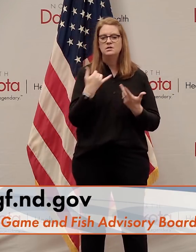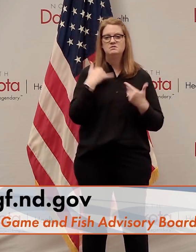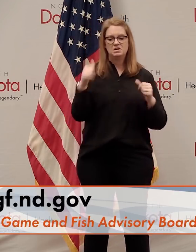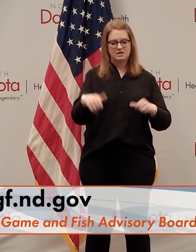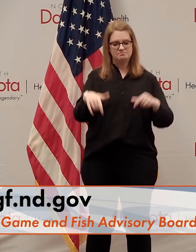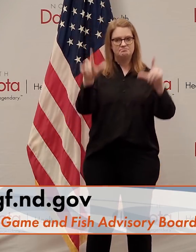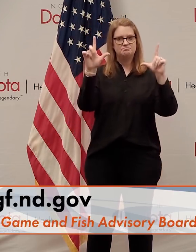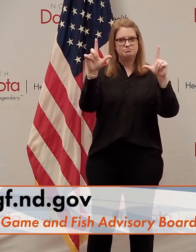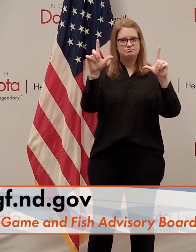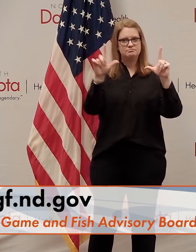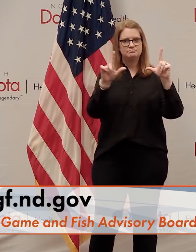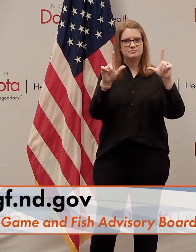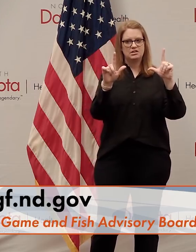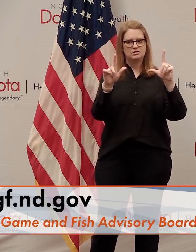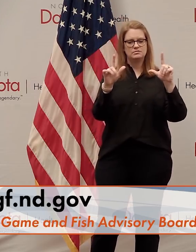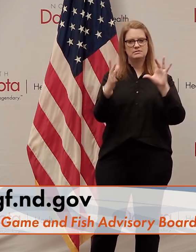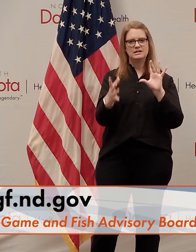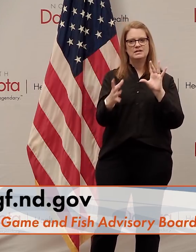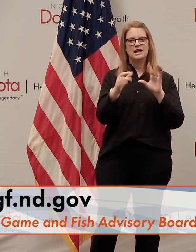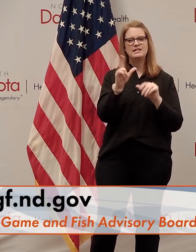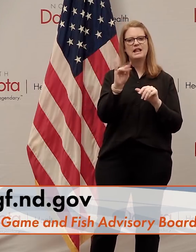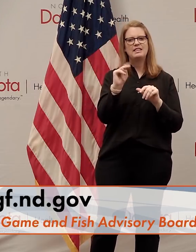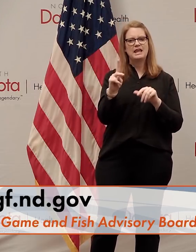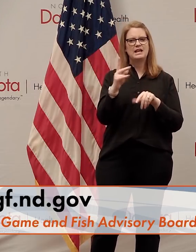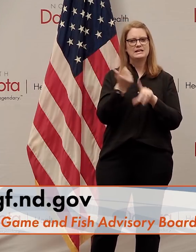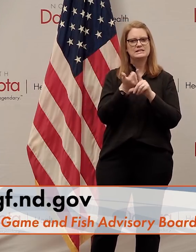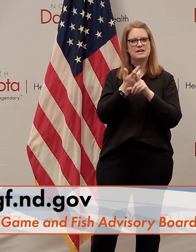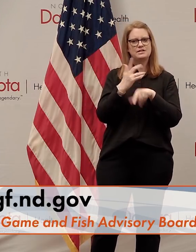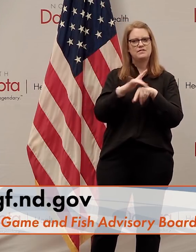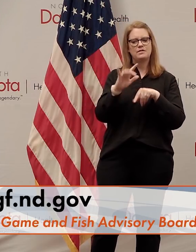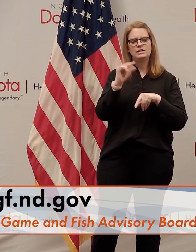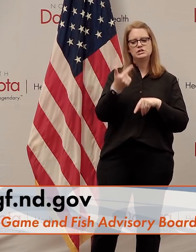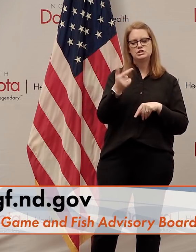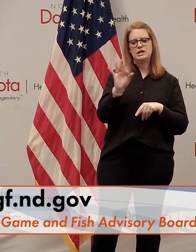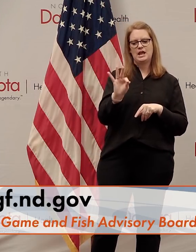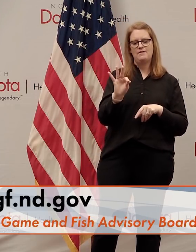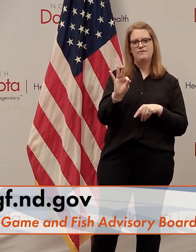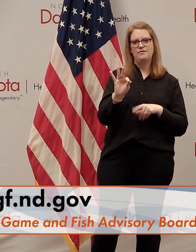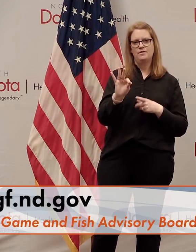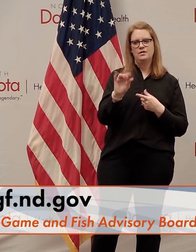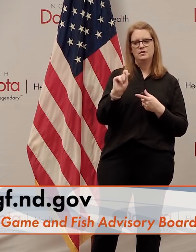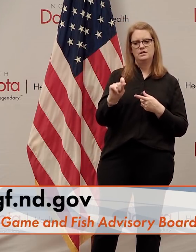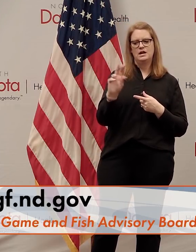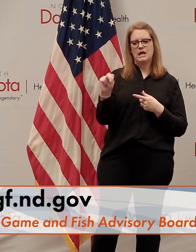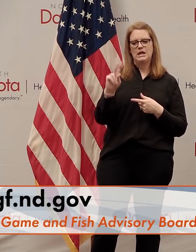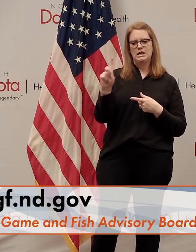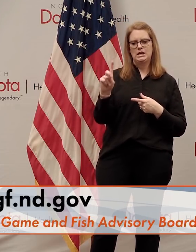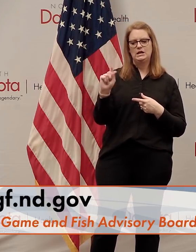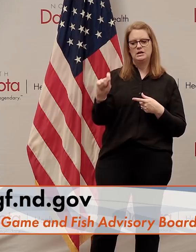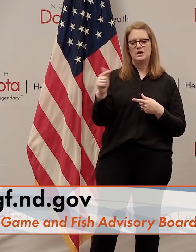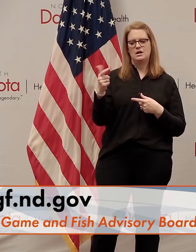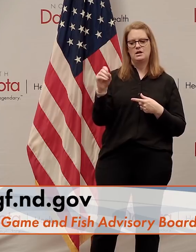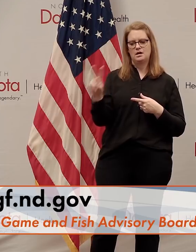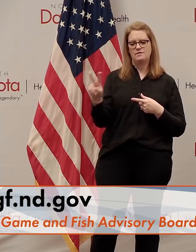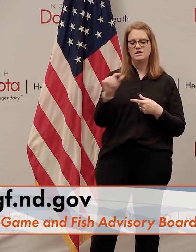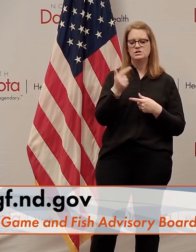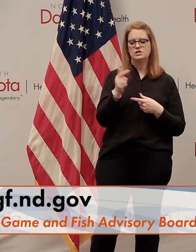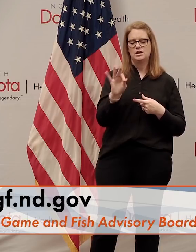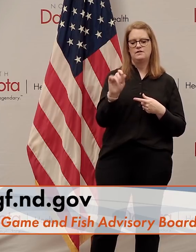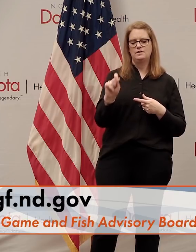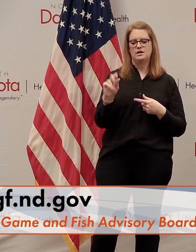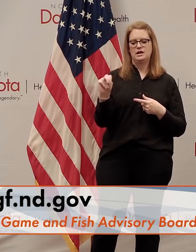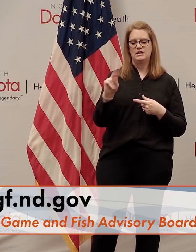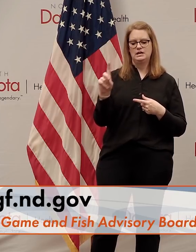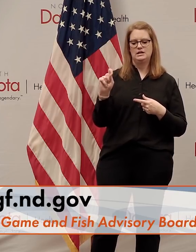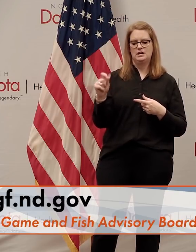conversation. And the link to the live stream can be found at gfforgameandfish.nd.gov, gf.nd